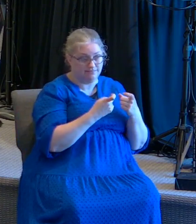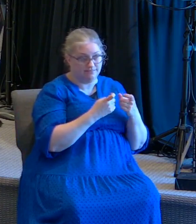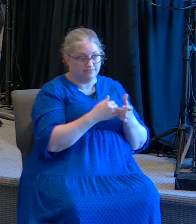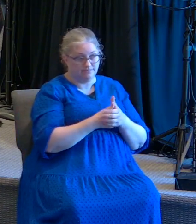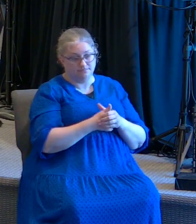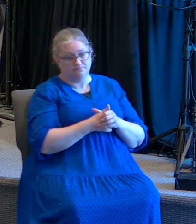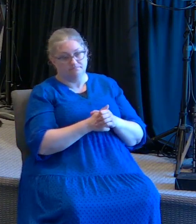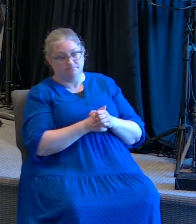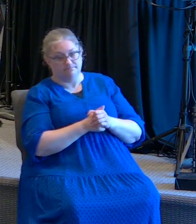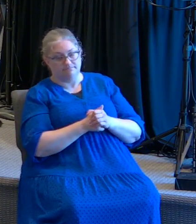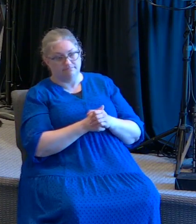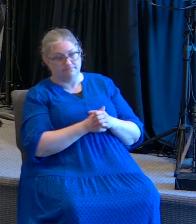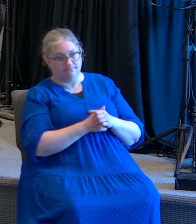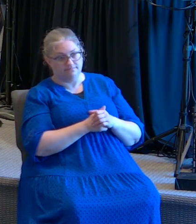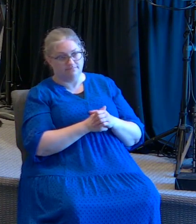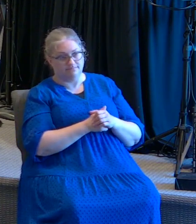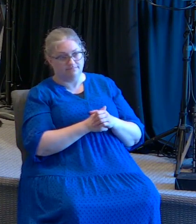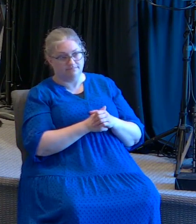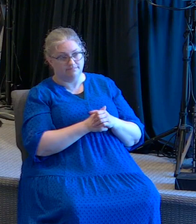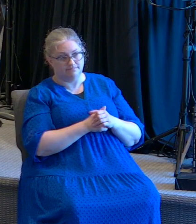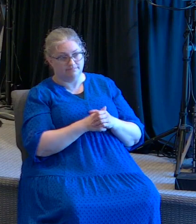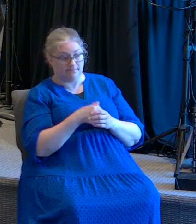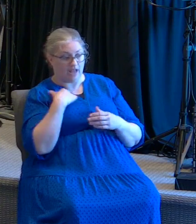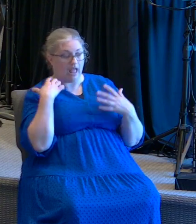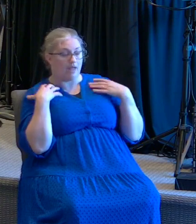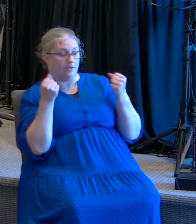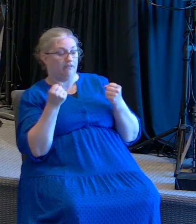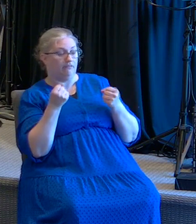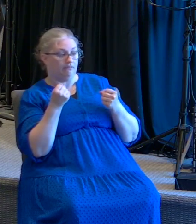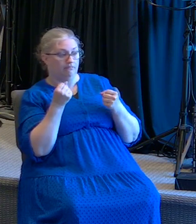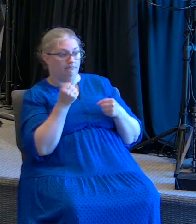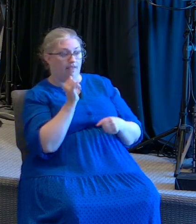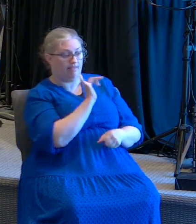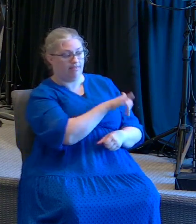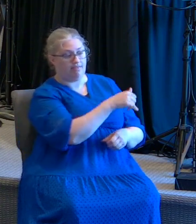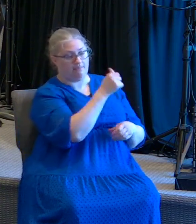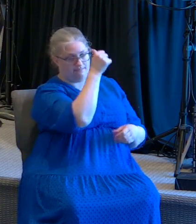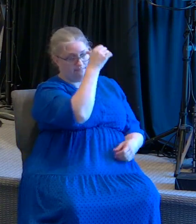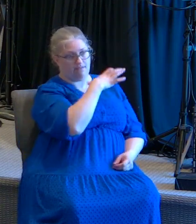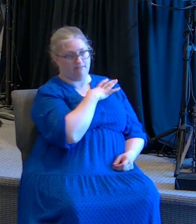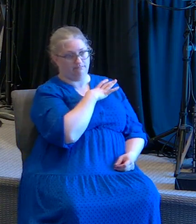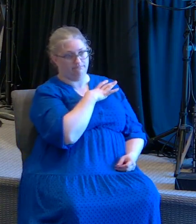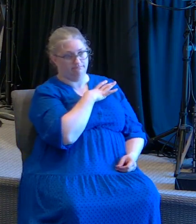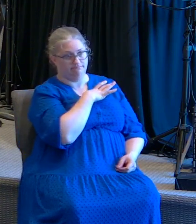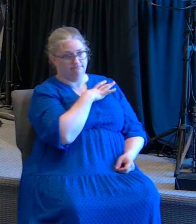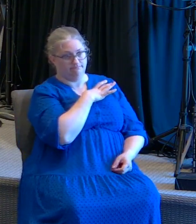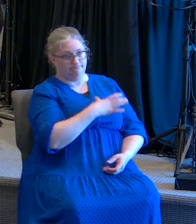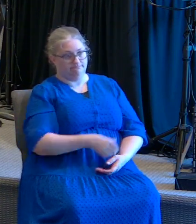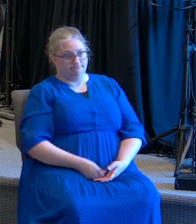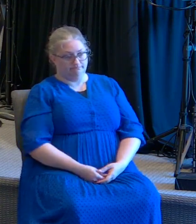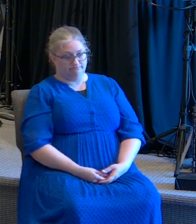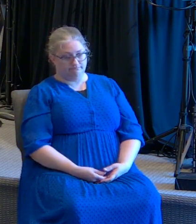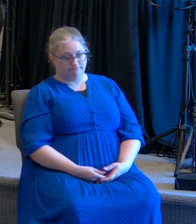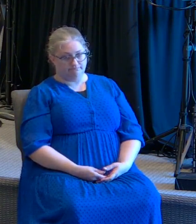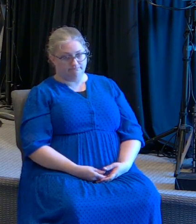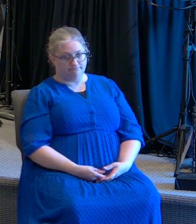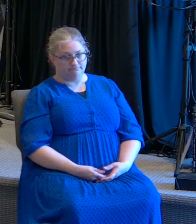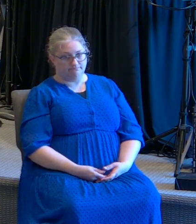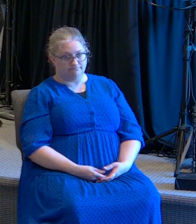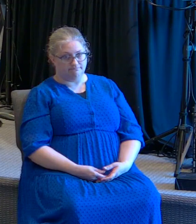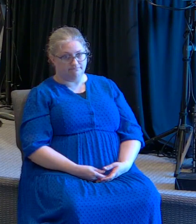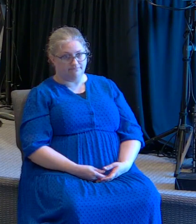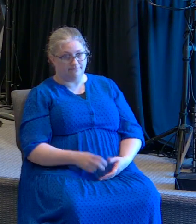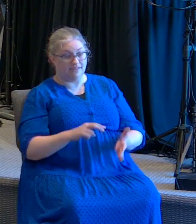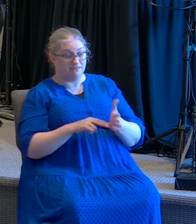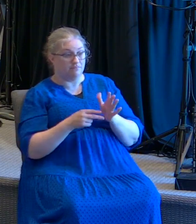pecados. I'm going to heal him. Entonces voy a sanar a él. Which means everybody